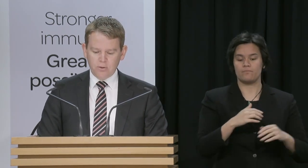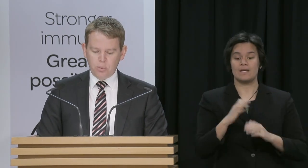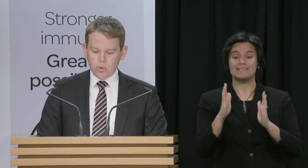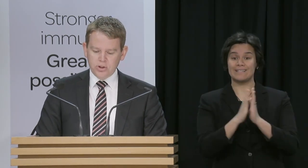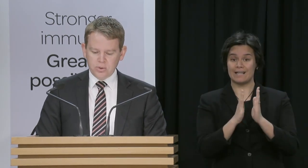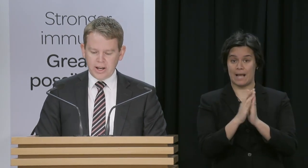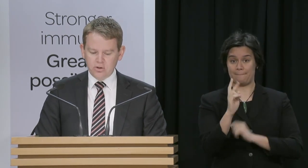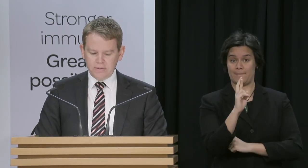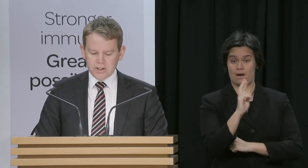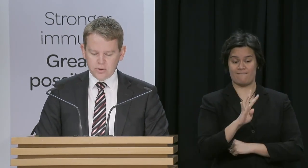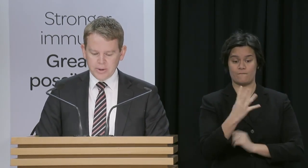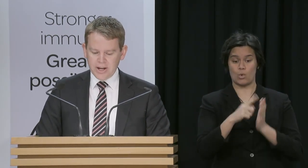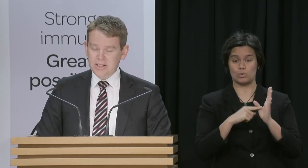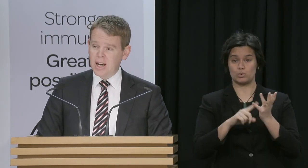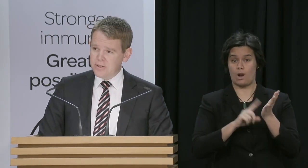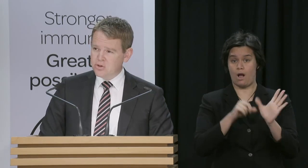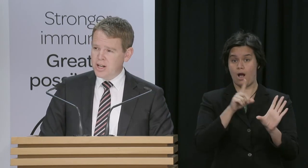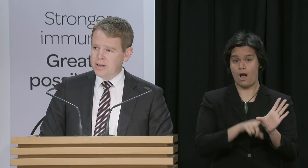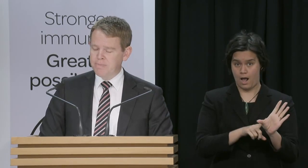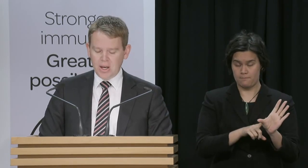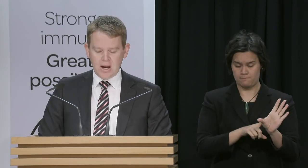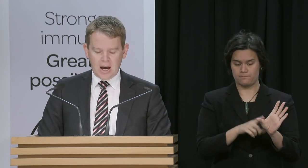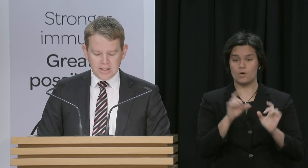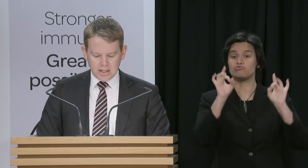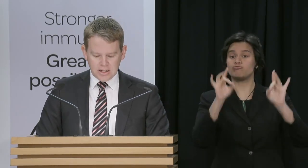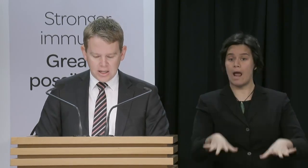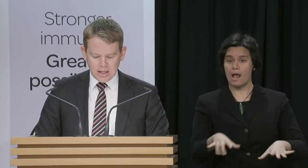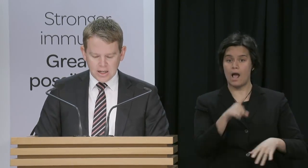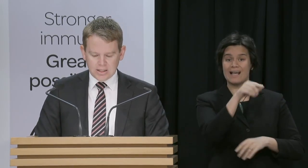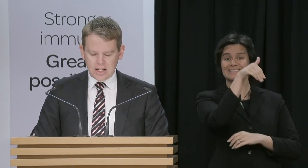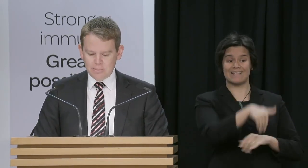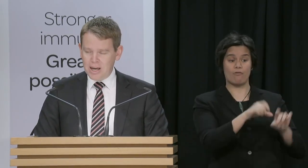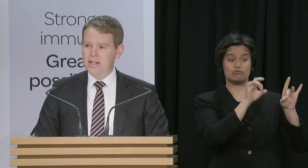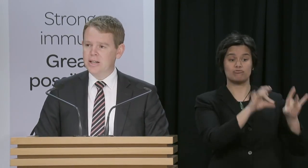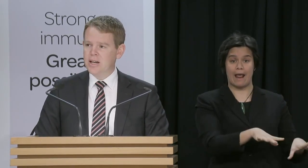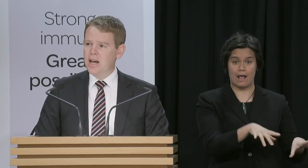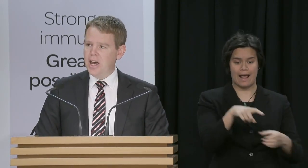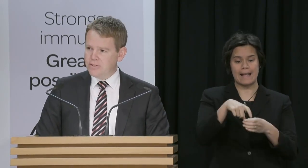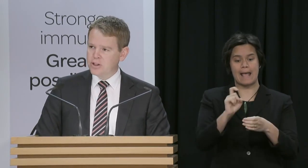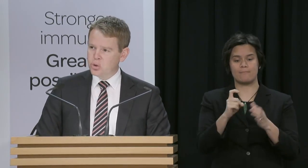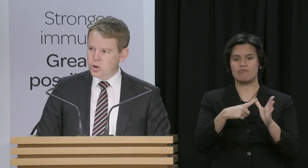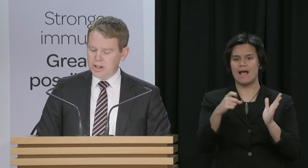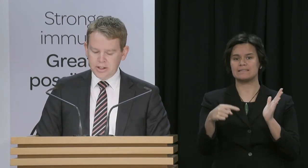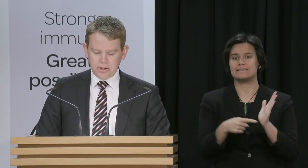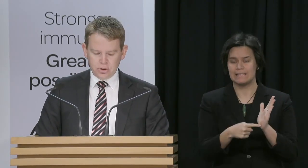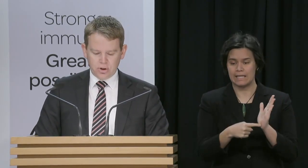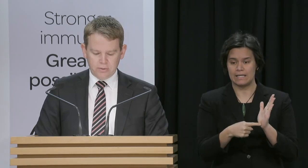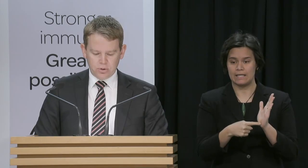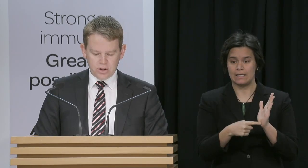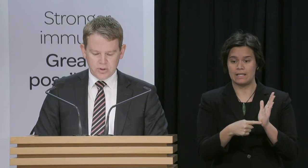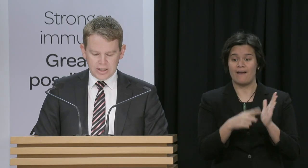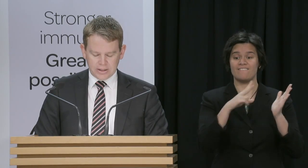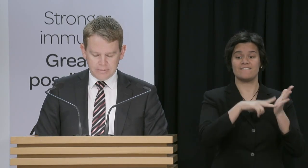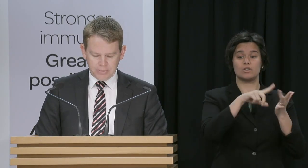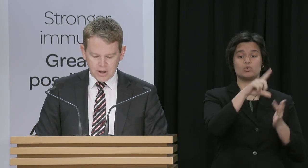lift the travel pause to allow travellers from South Australia, ACT, Tasmania and Victoria to